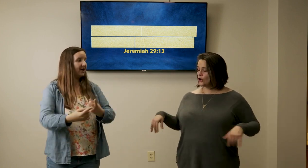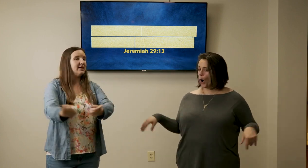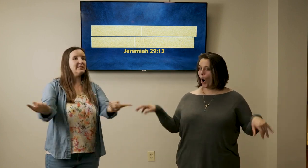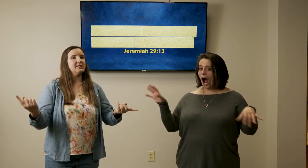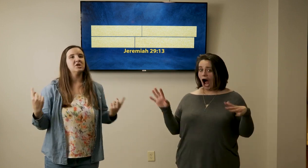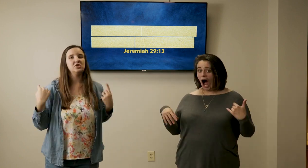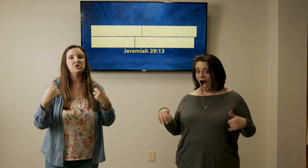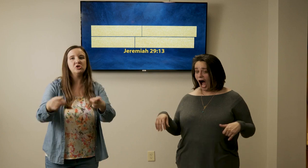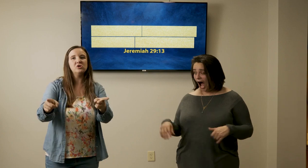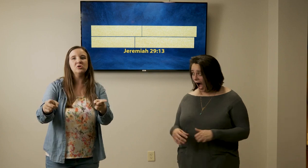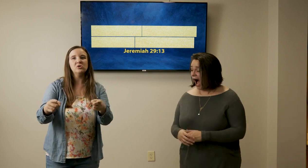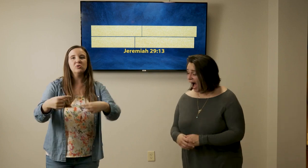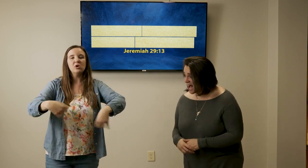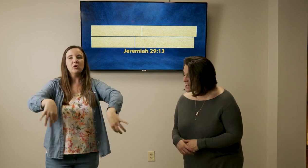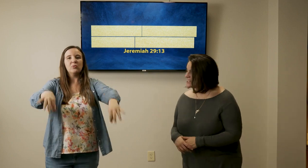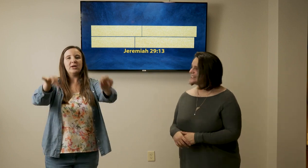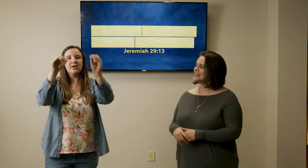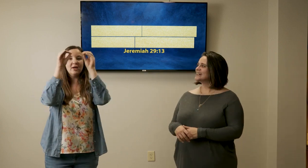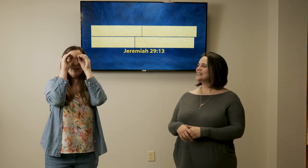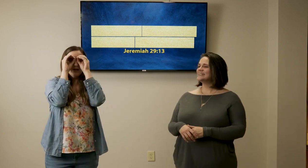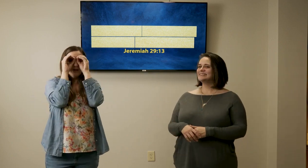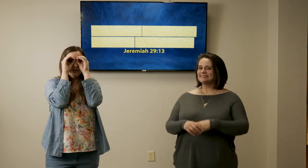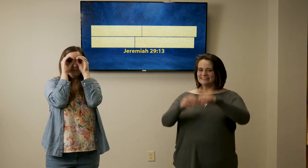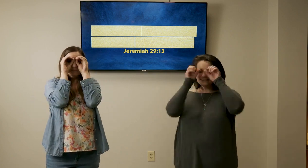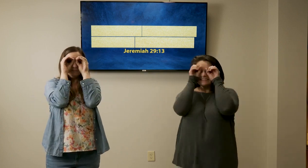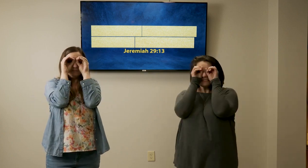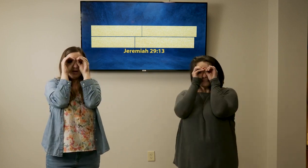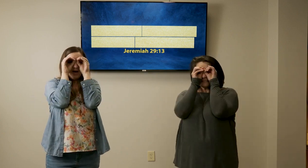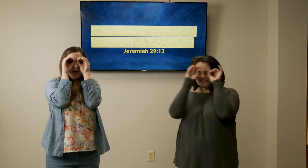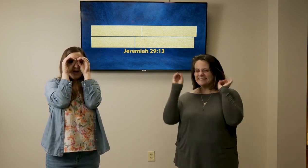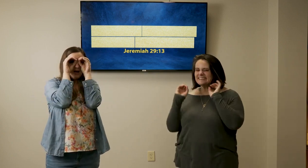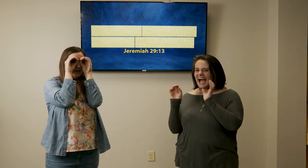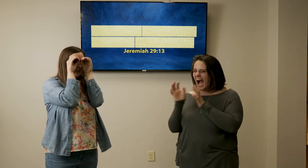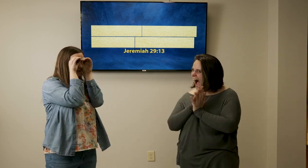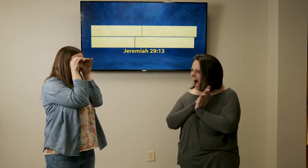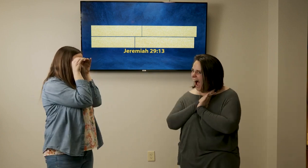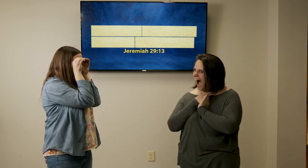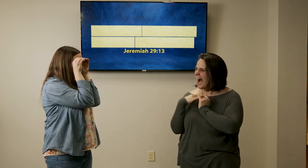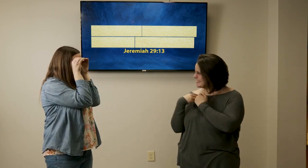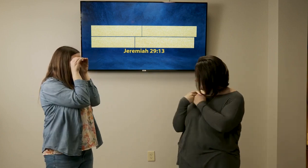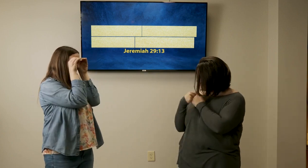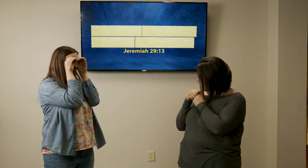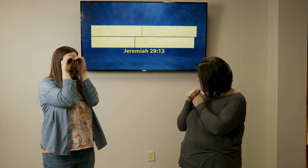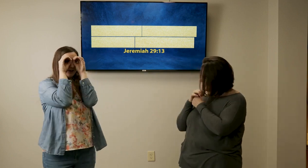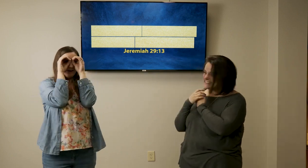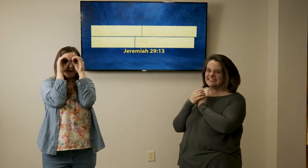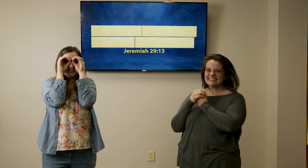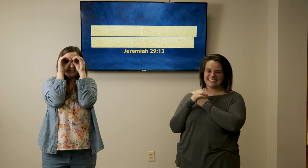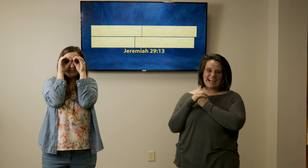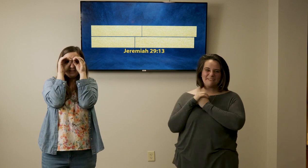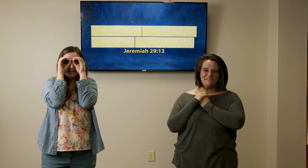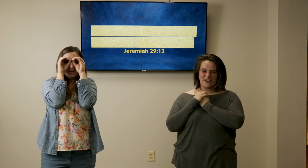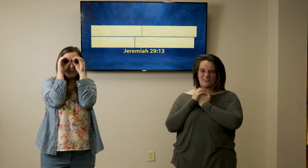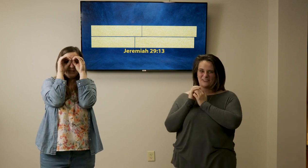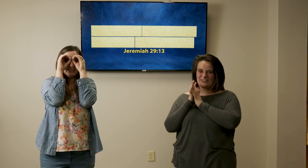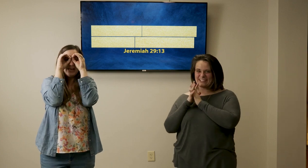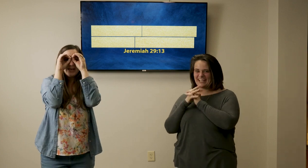us you will stop looking with binoculars yeah you will seek